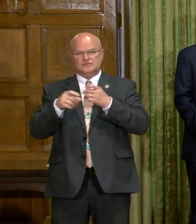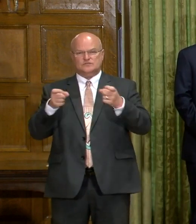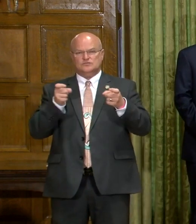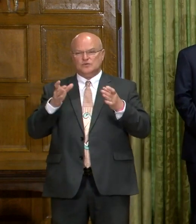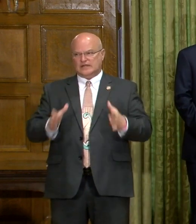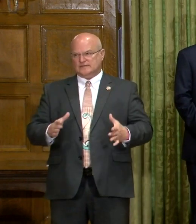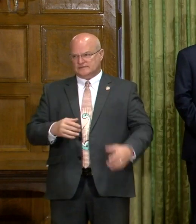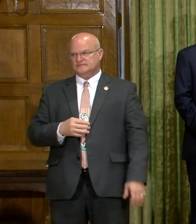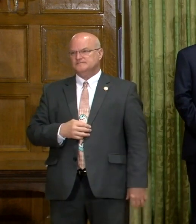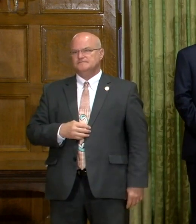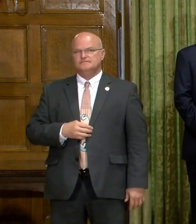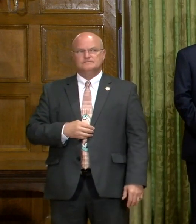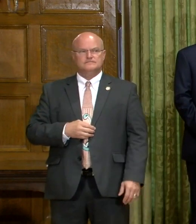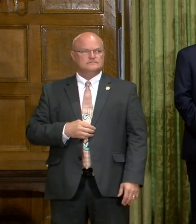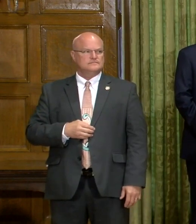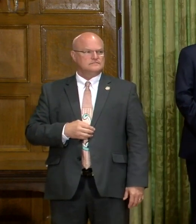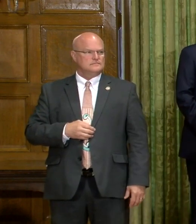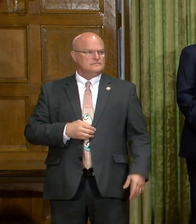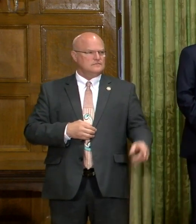directives.